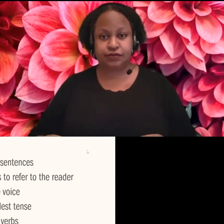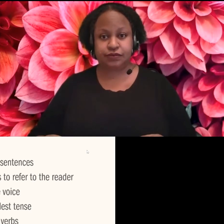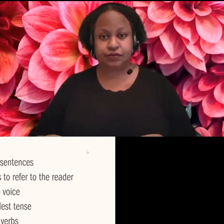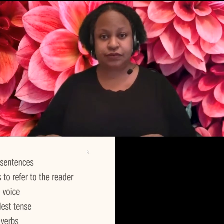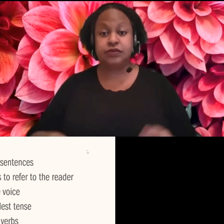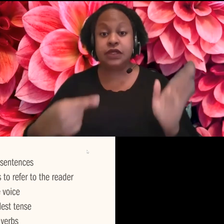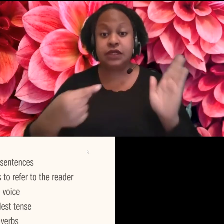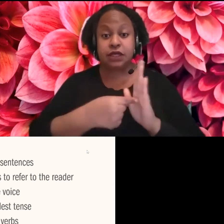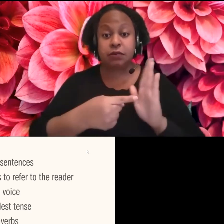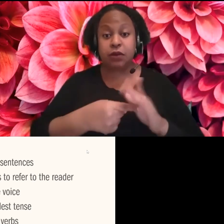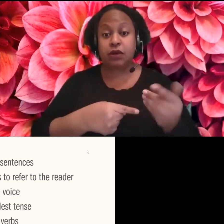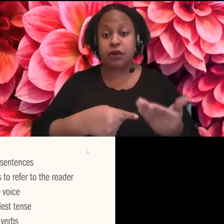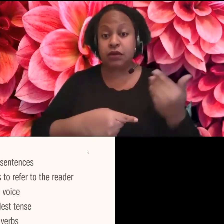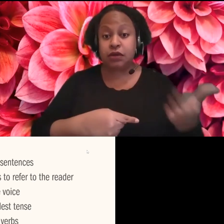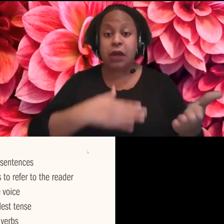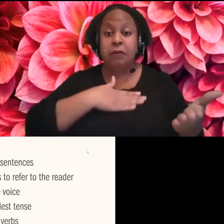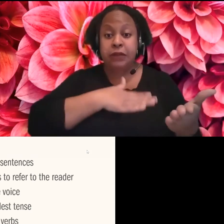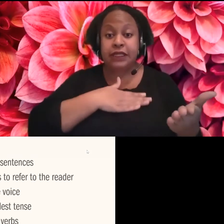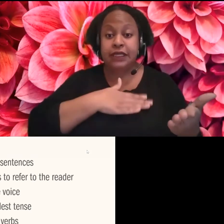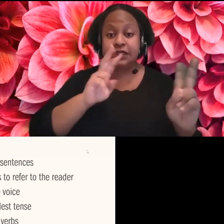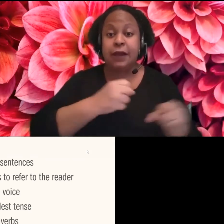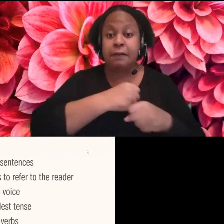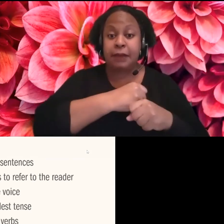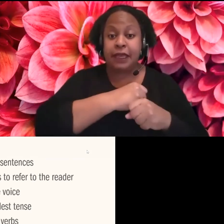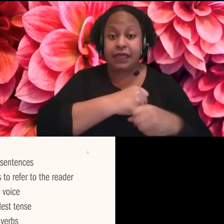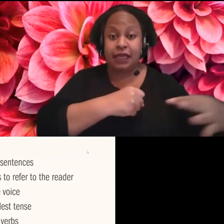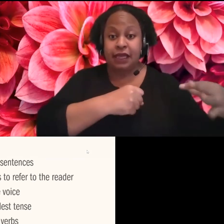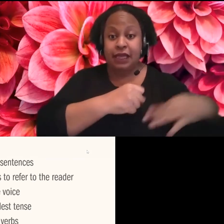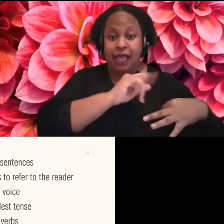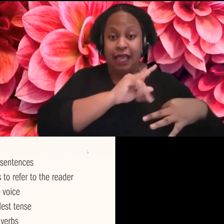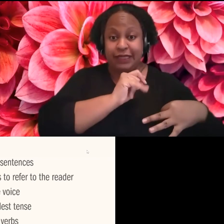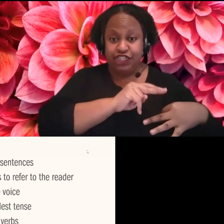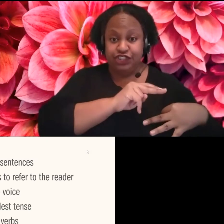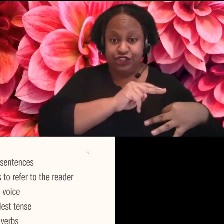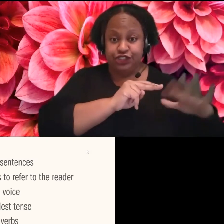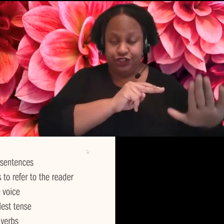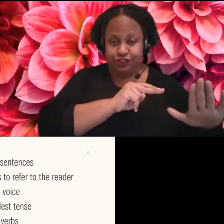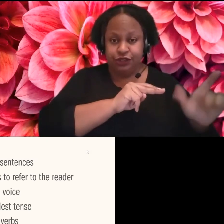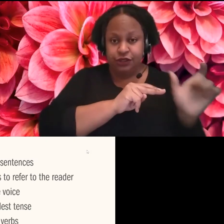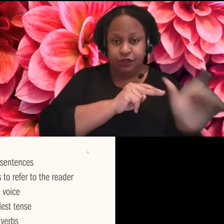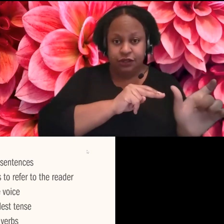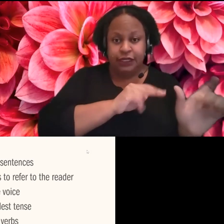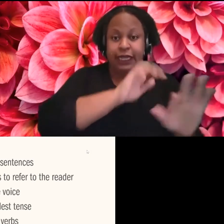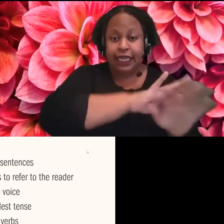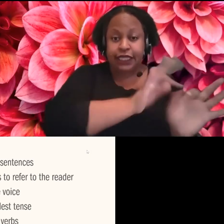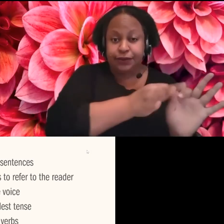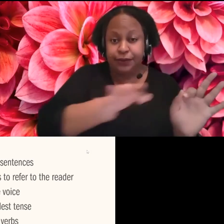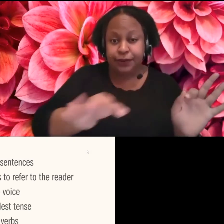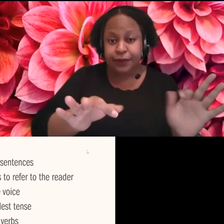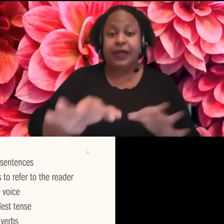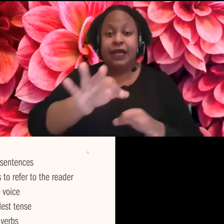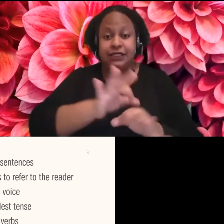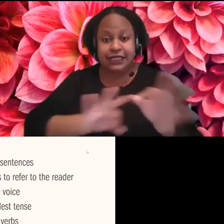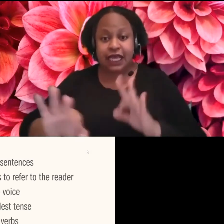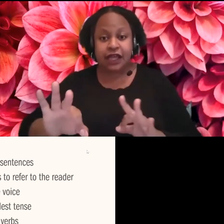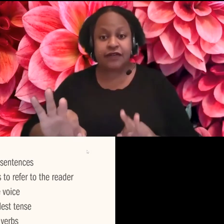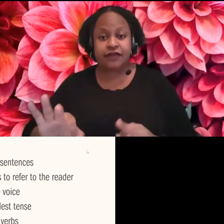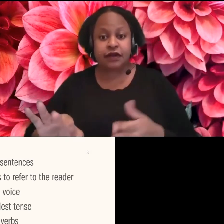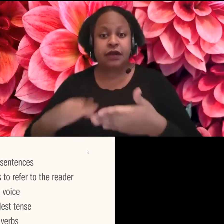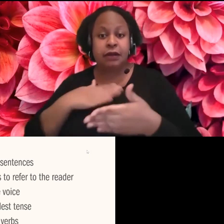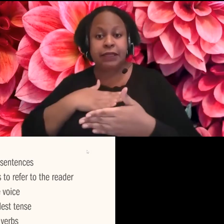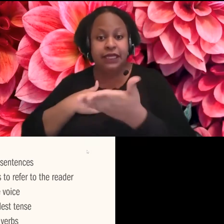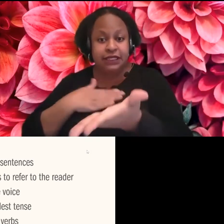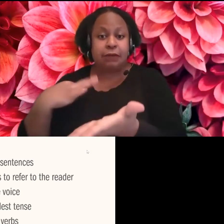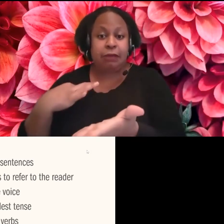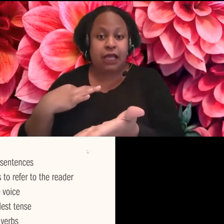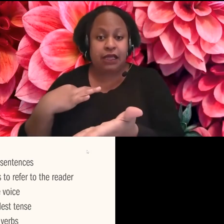application. We've done two things there to the sentence versus please apply. Um, and again, then I said, we